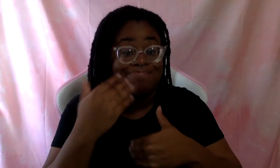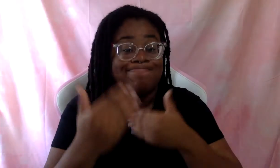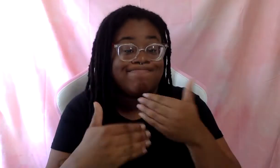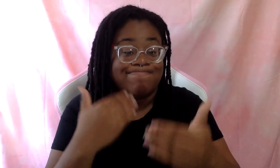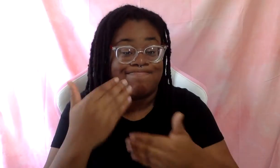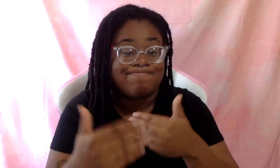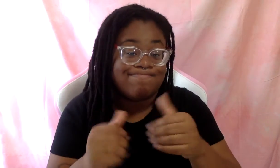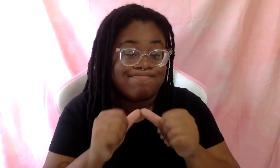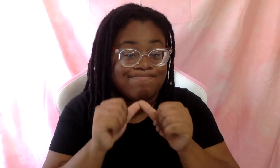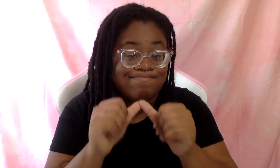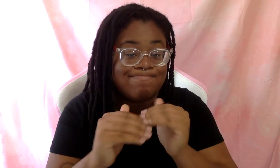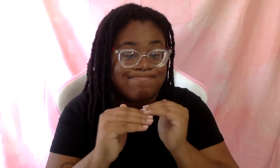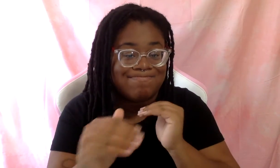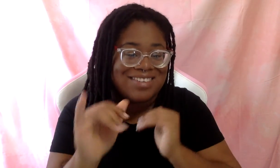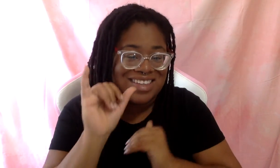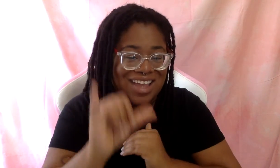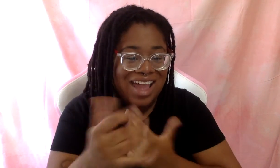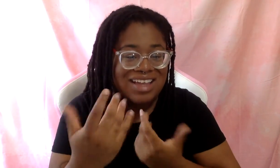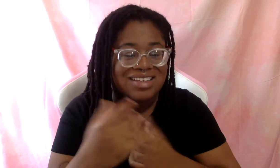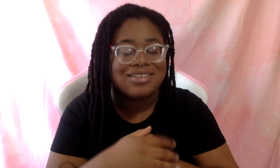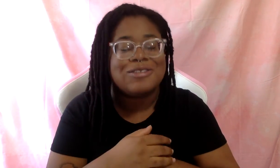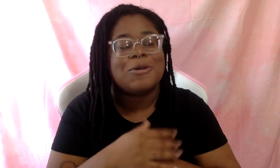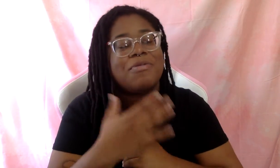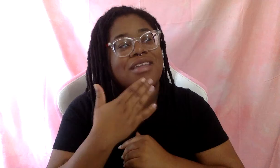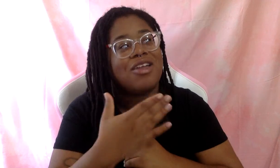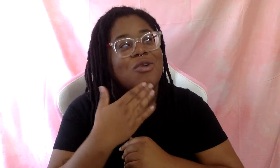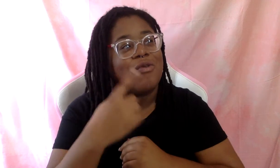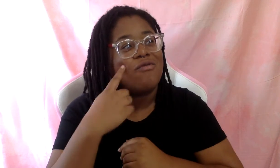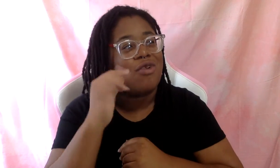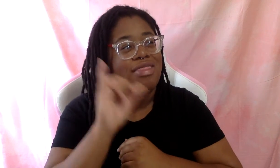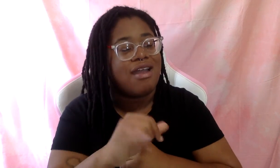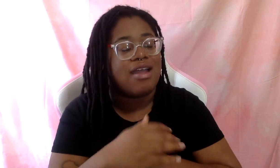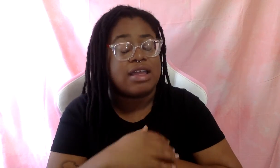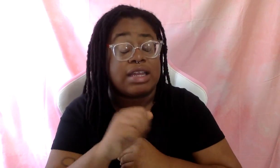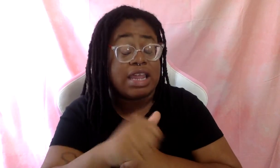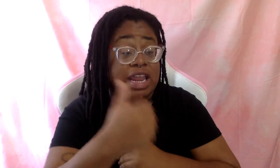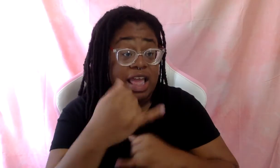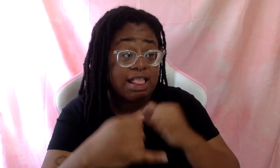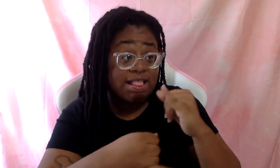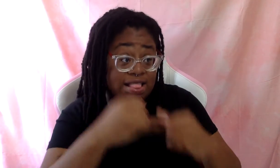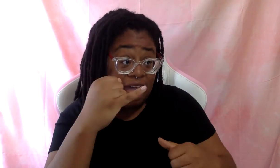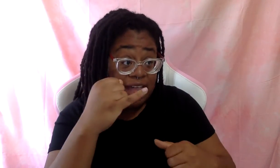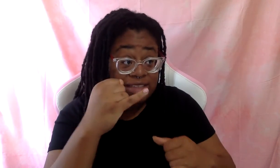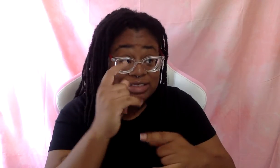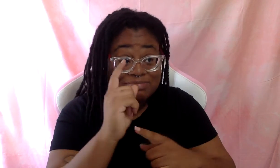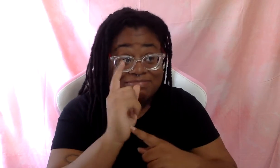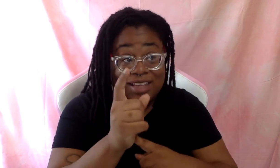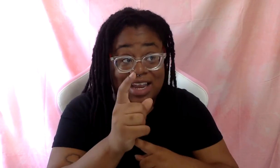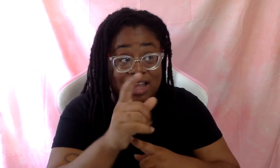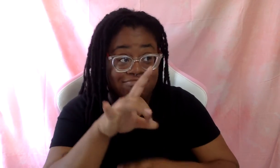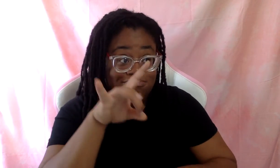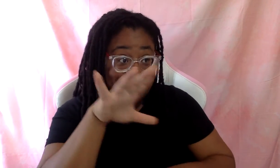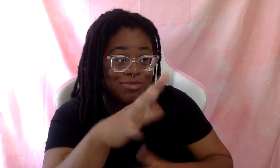Oh, thank you so much for bringing that into this space. Are there any last minute sprinkles that you'd like to share with the audience?